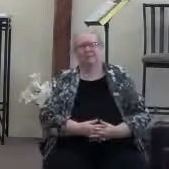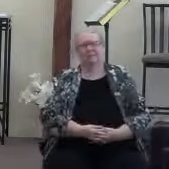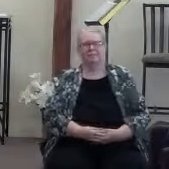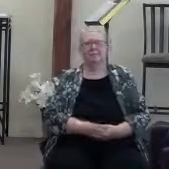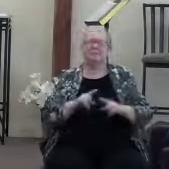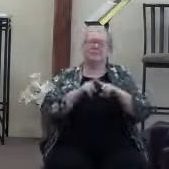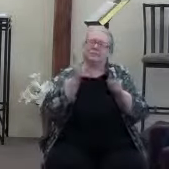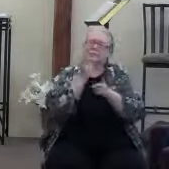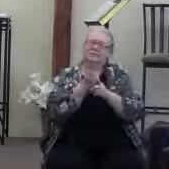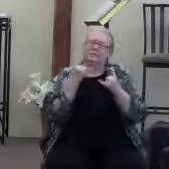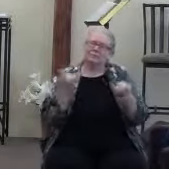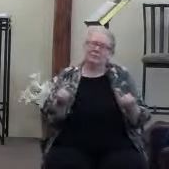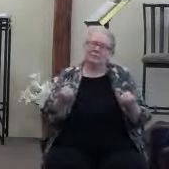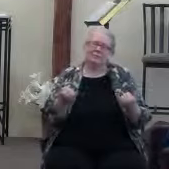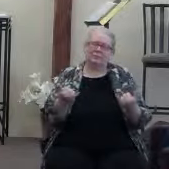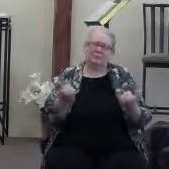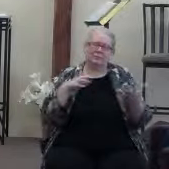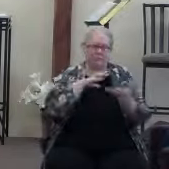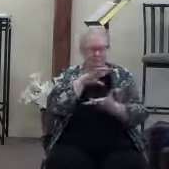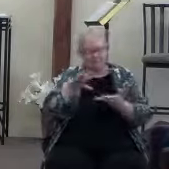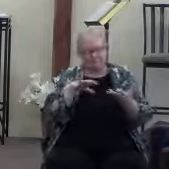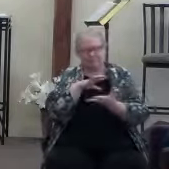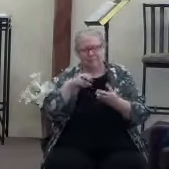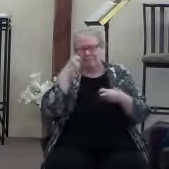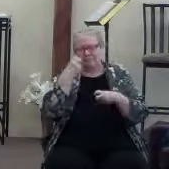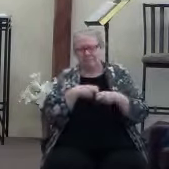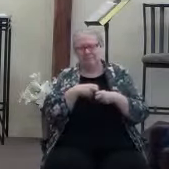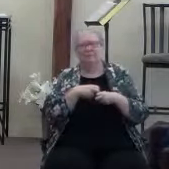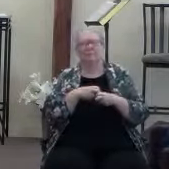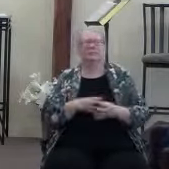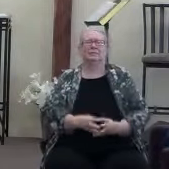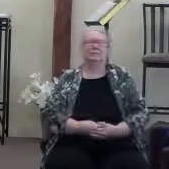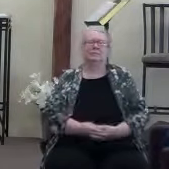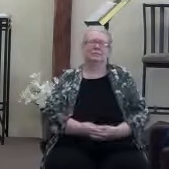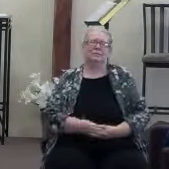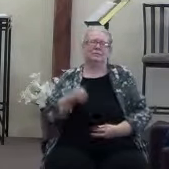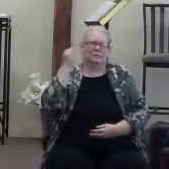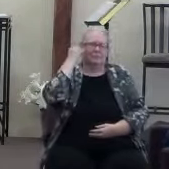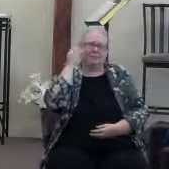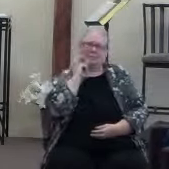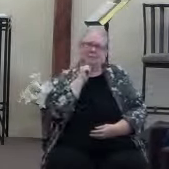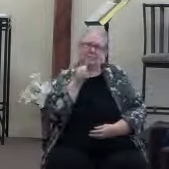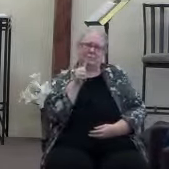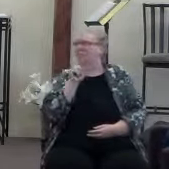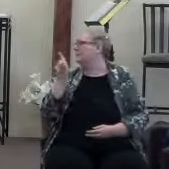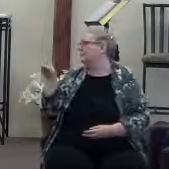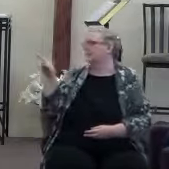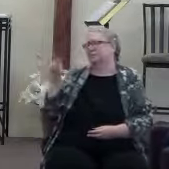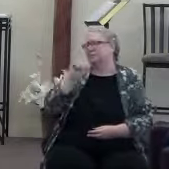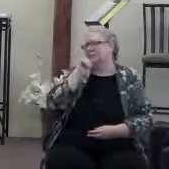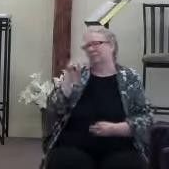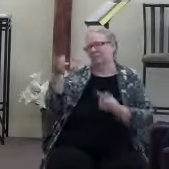But right now, but it's riled up, and it's tough, and if it wasn't, you wouldn't be up here right now.